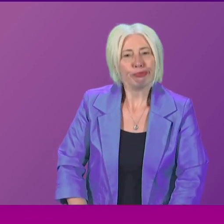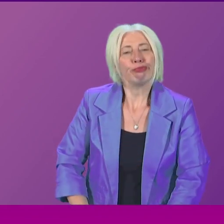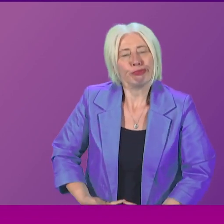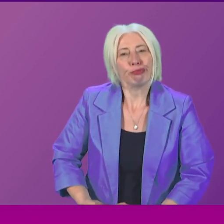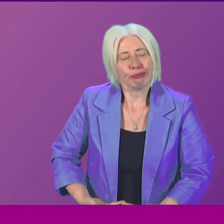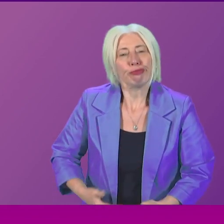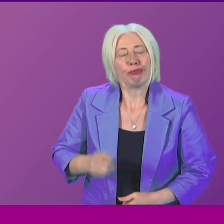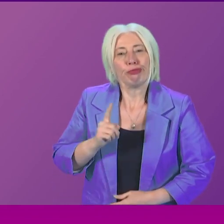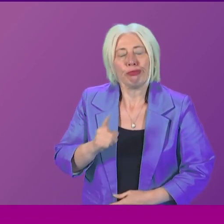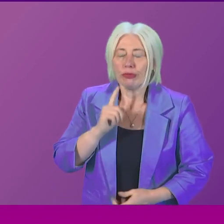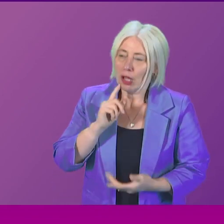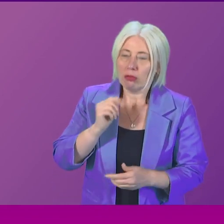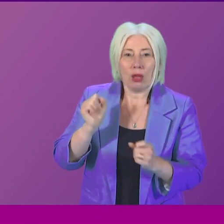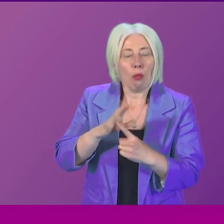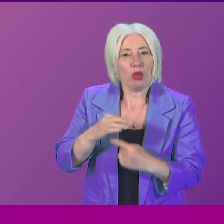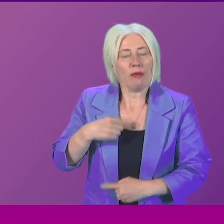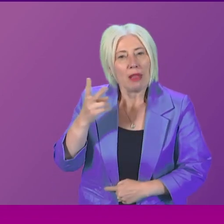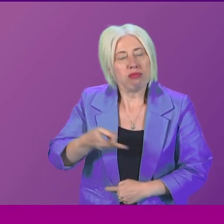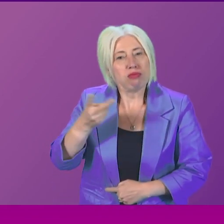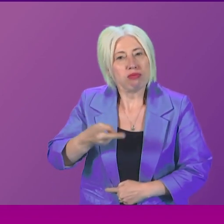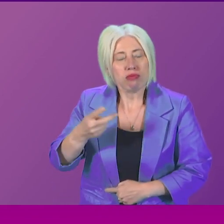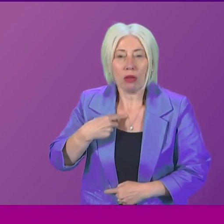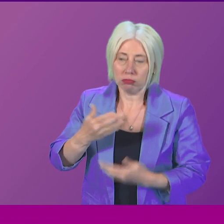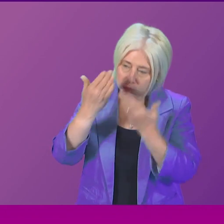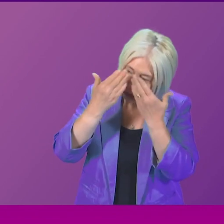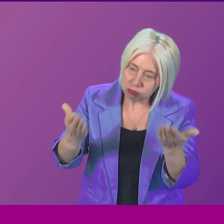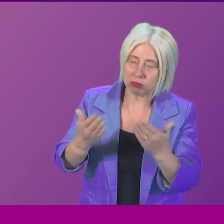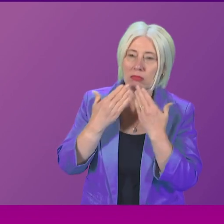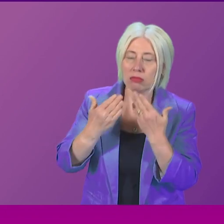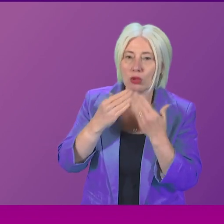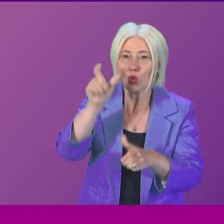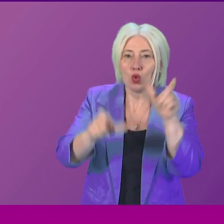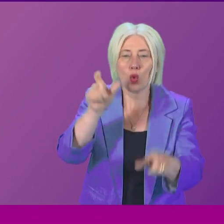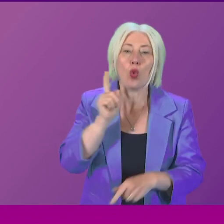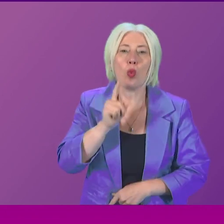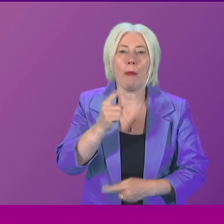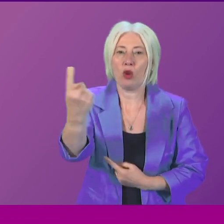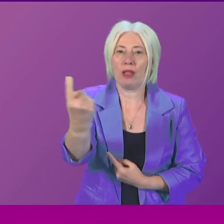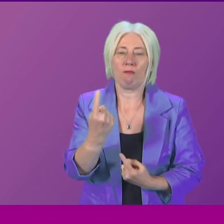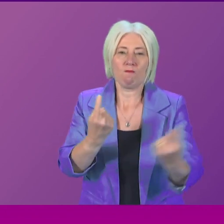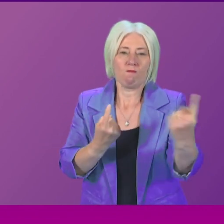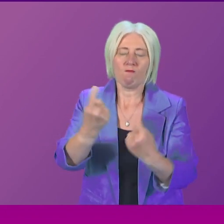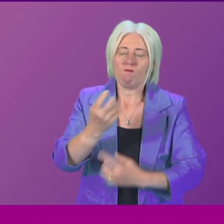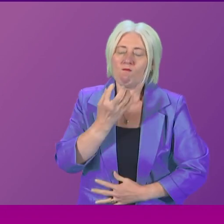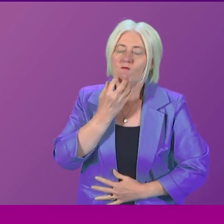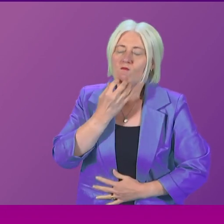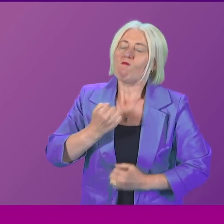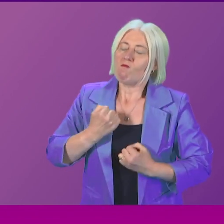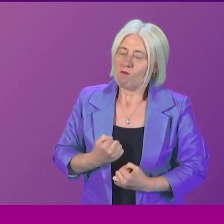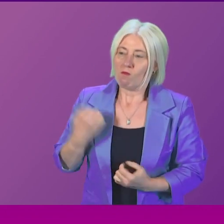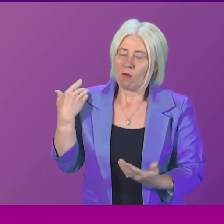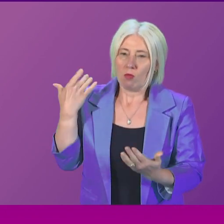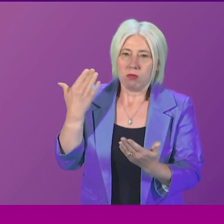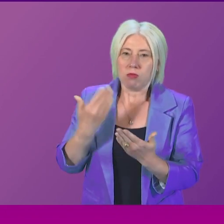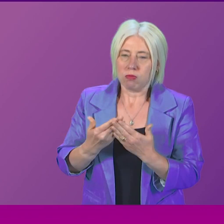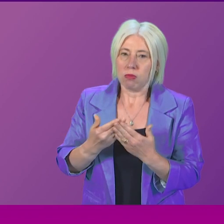it's incredibly important to reiterate that I pay tribute to the women who have come forward bravely over the years to